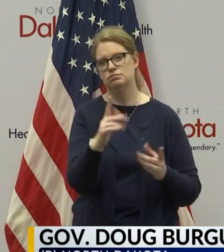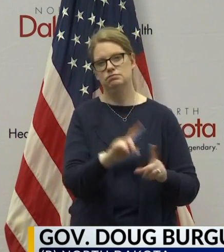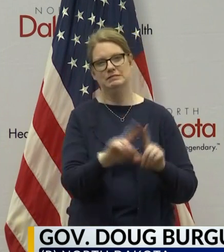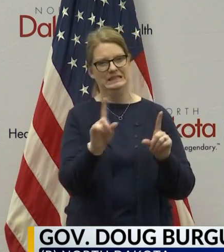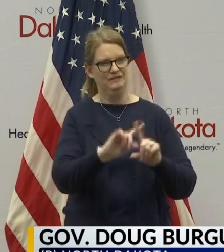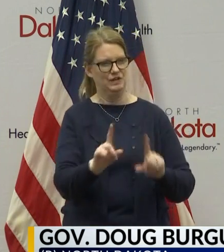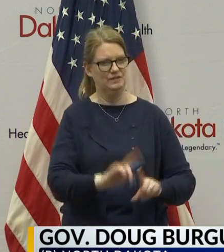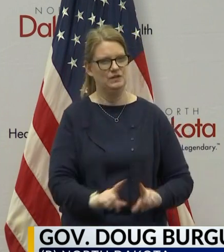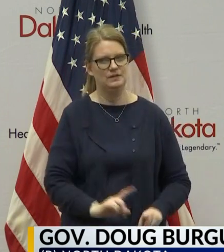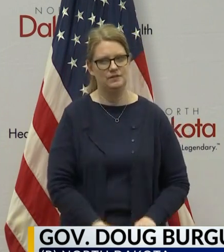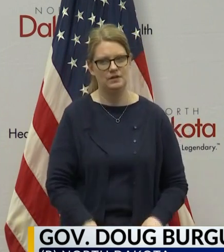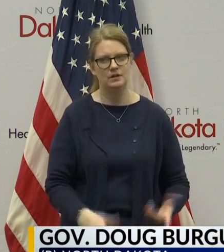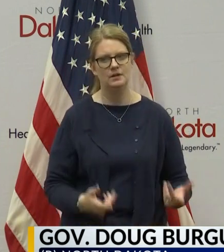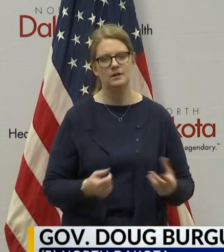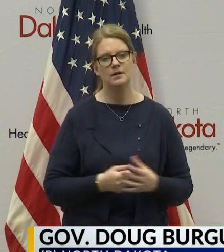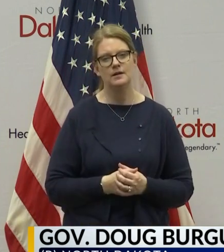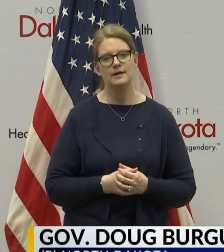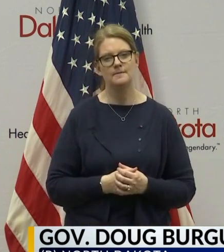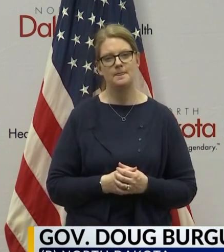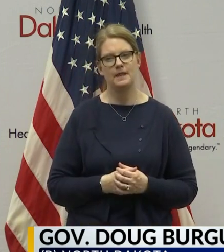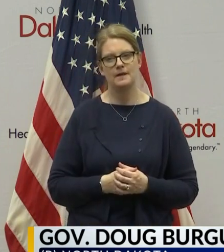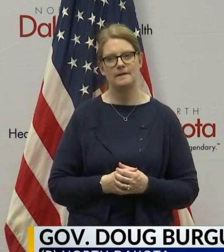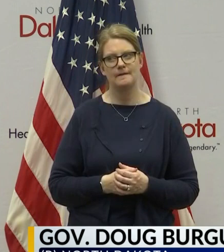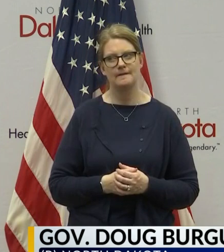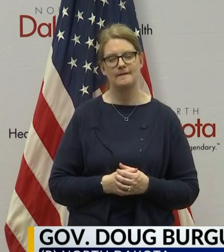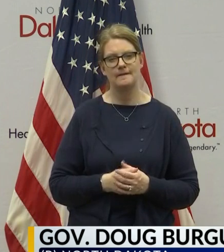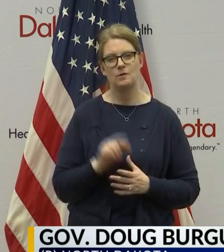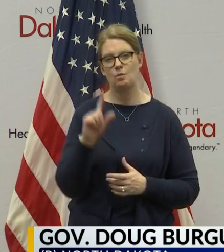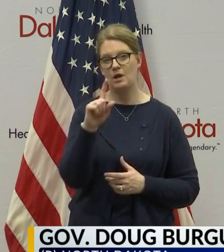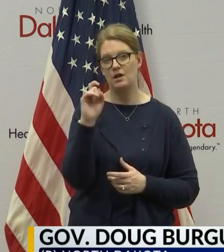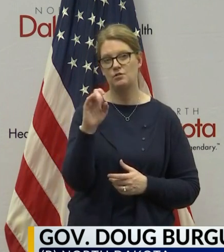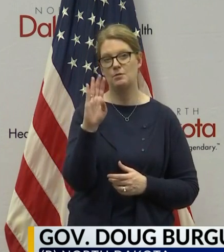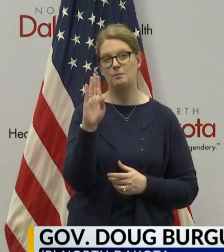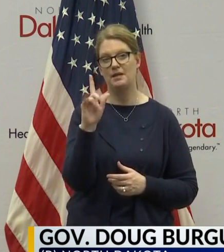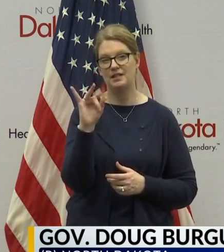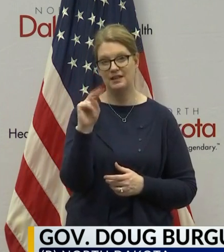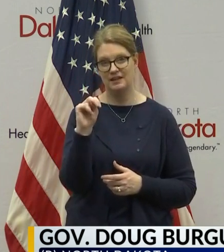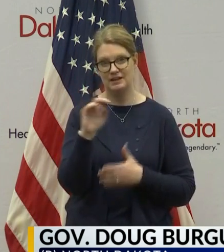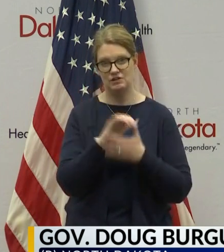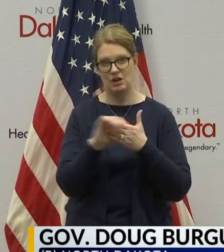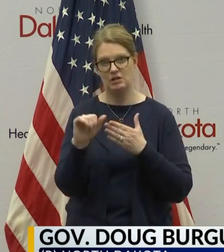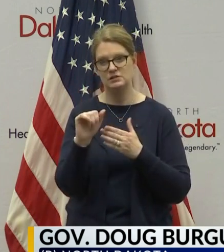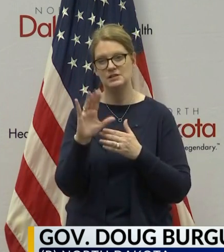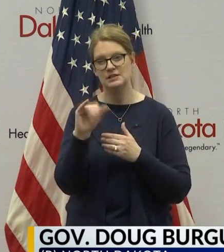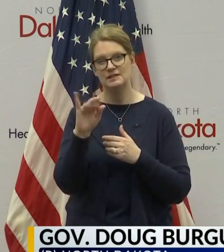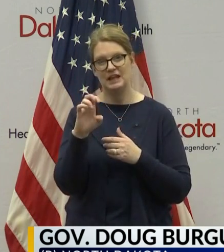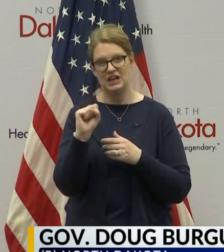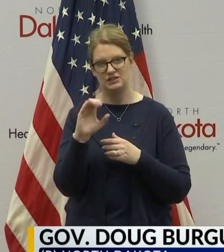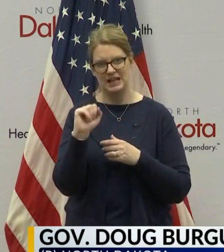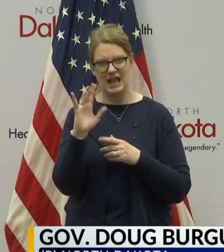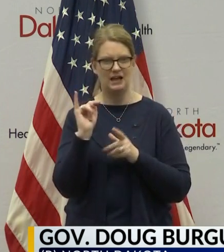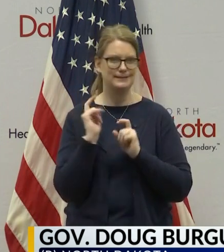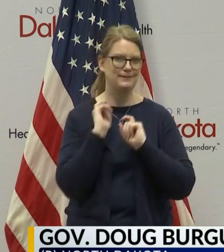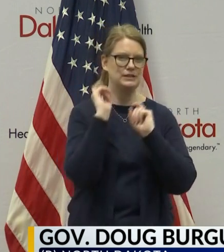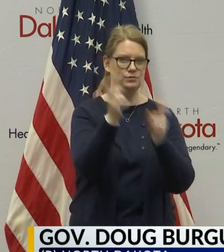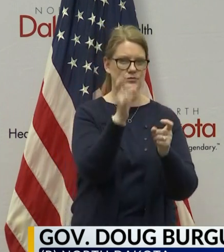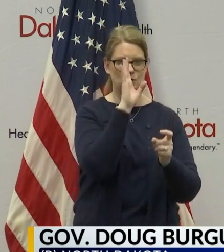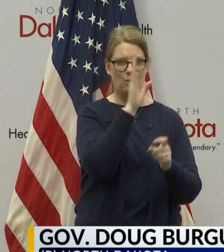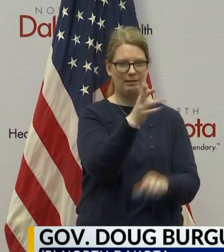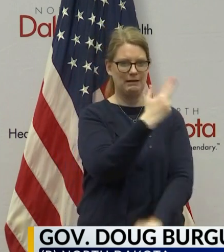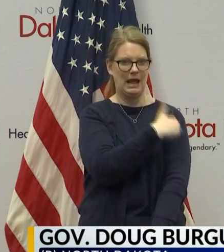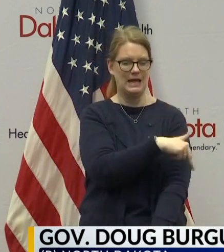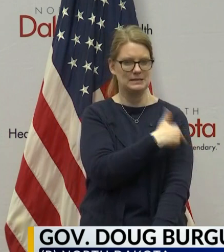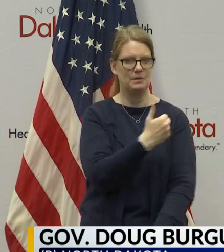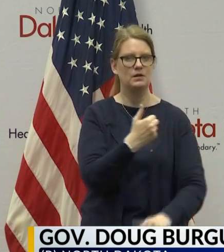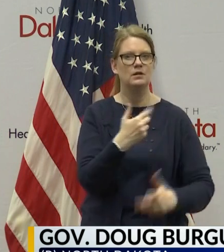And, of course, there was $100 billion in the CARES Act going direct to hospitals. And some of that includes, I